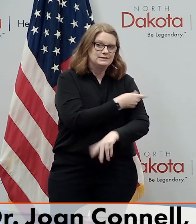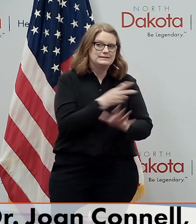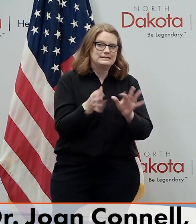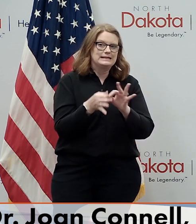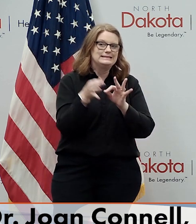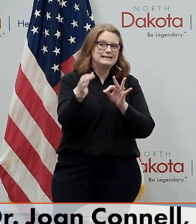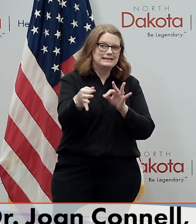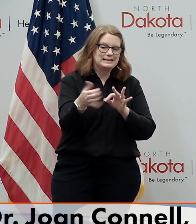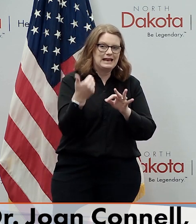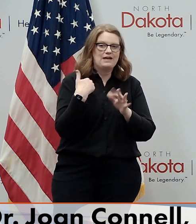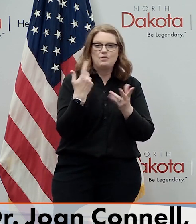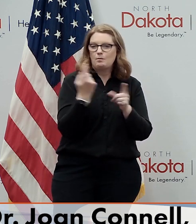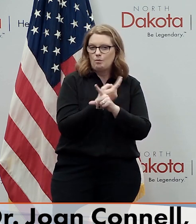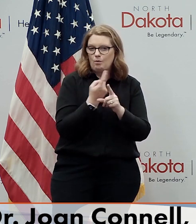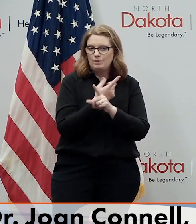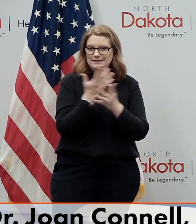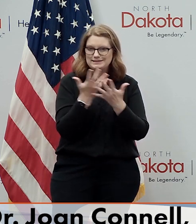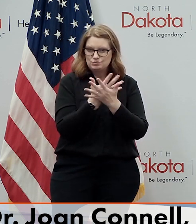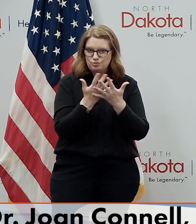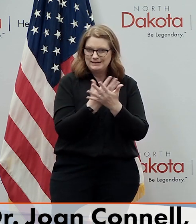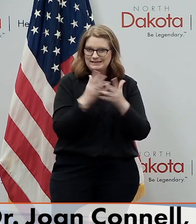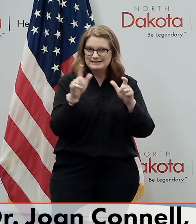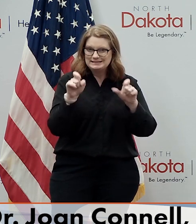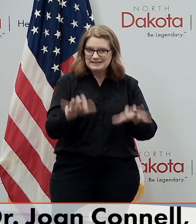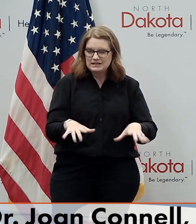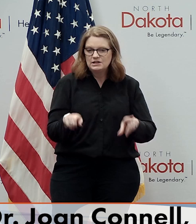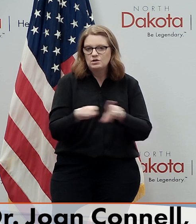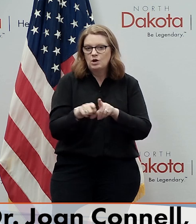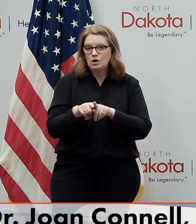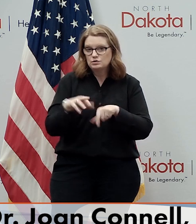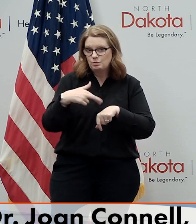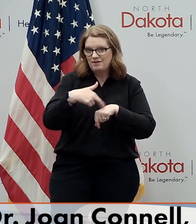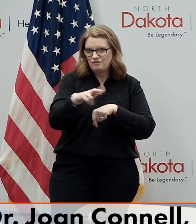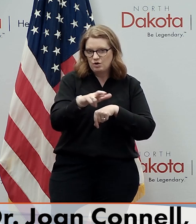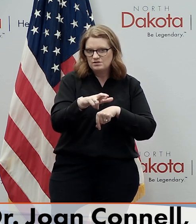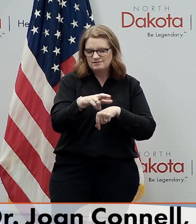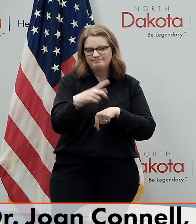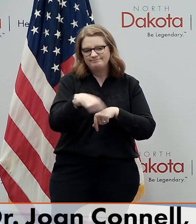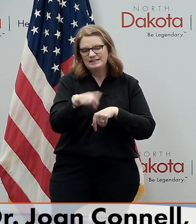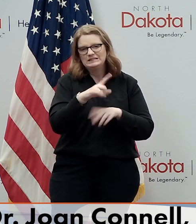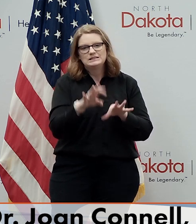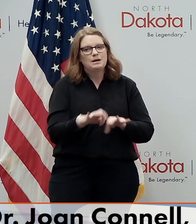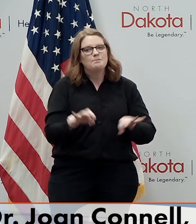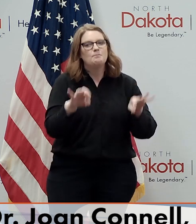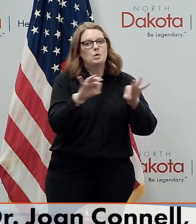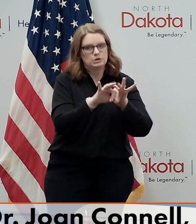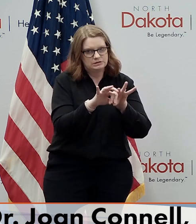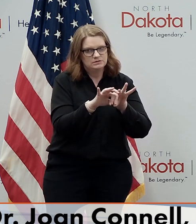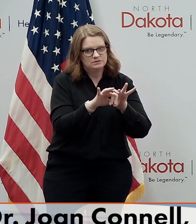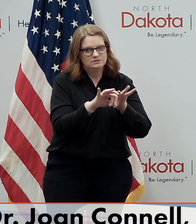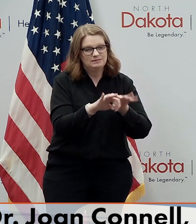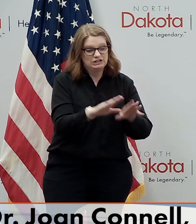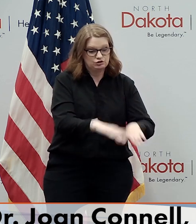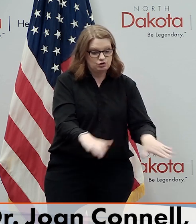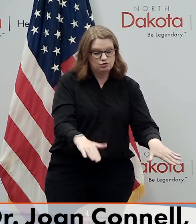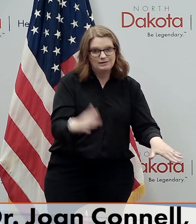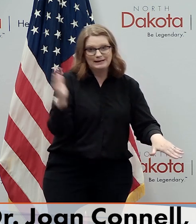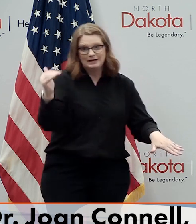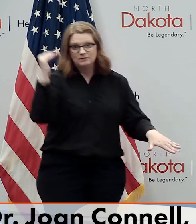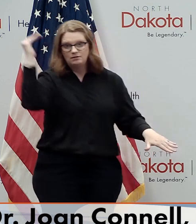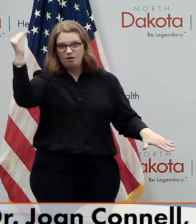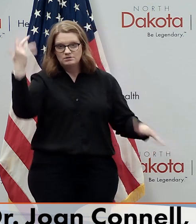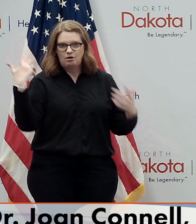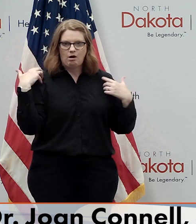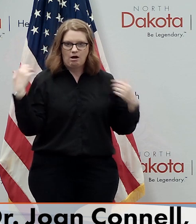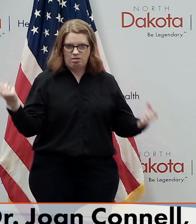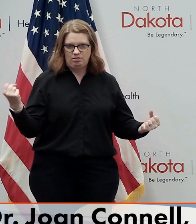appropriate screening tests and referrals for care that are vital to making sure children and adults are healthy and